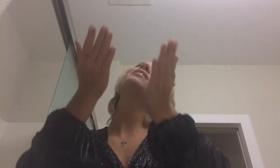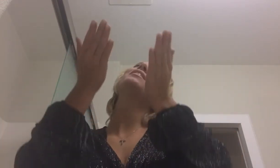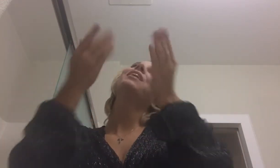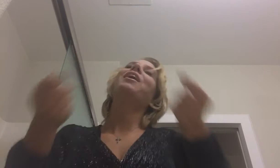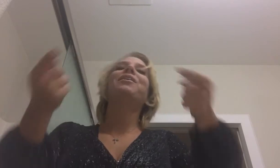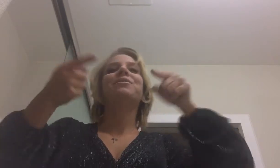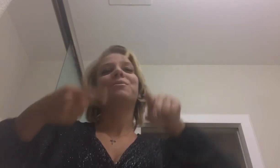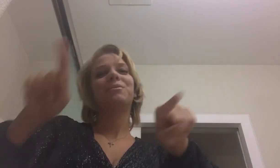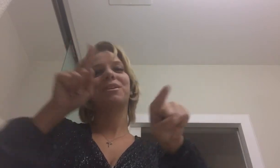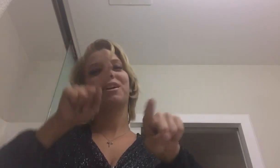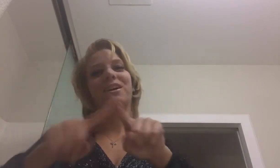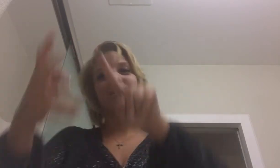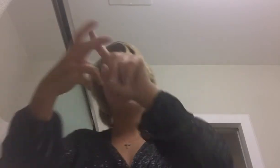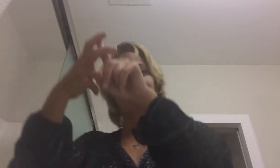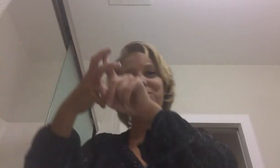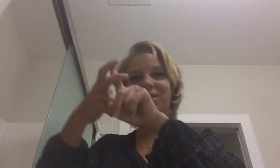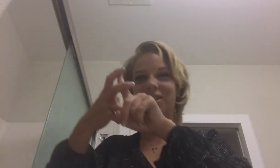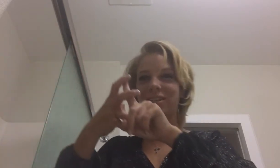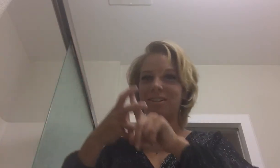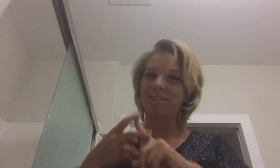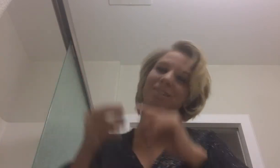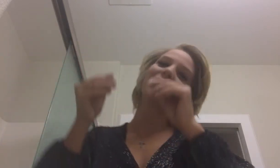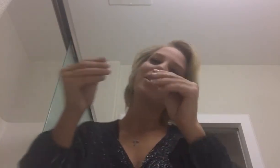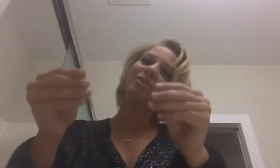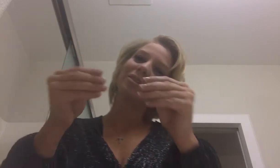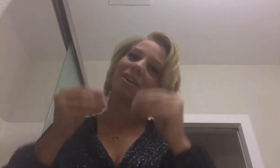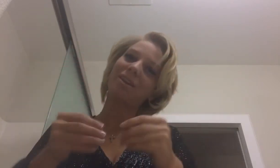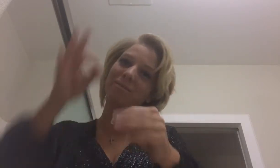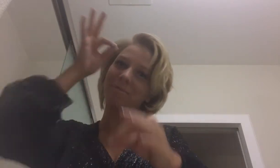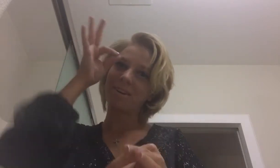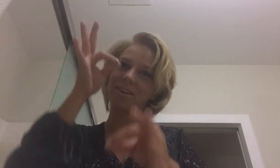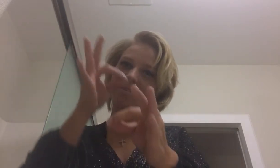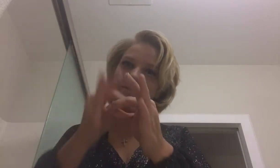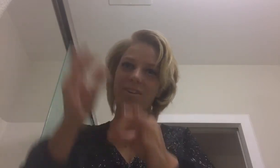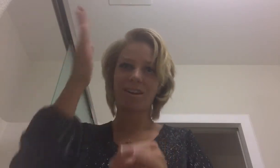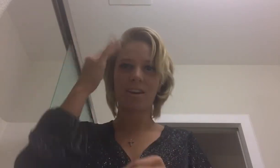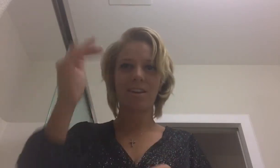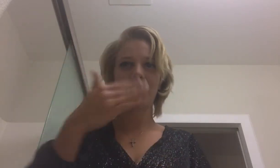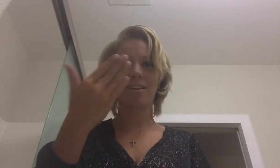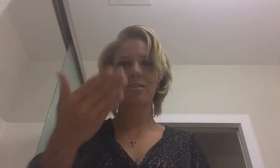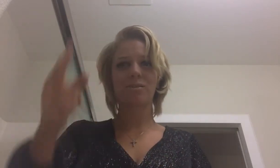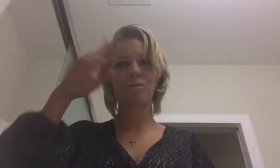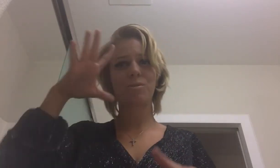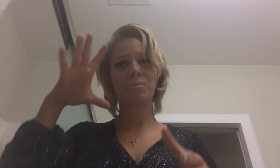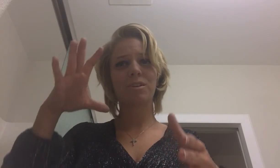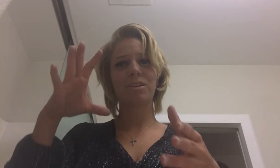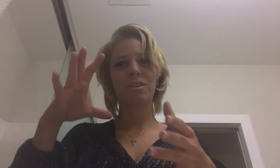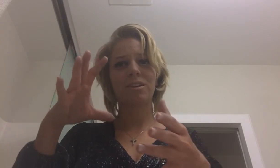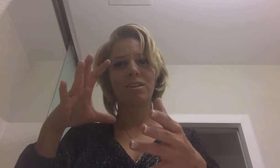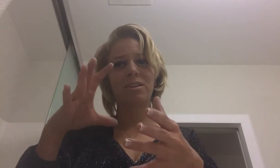up when I couldn't reach. You gave me faith cause you believed.